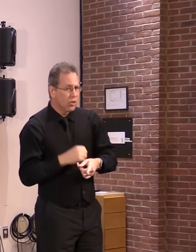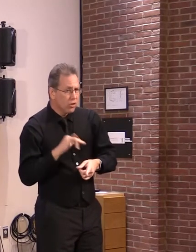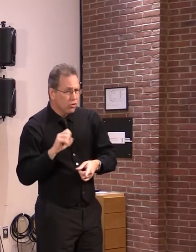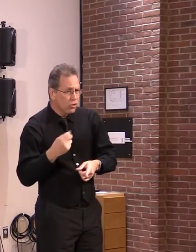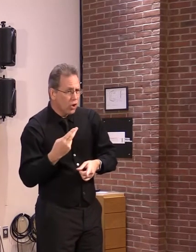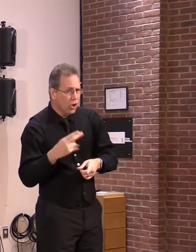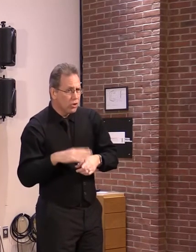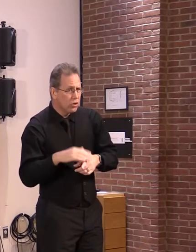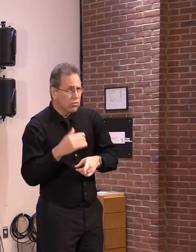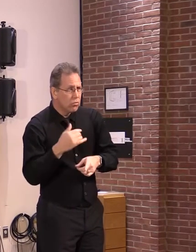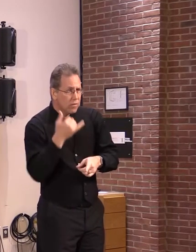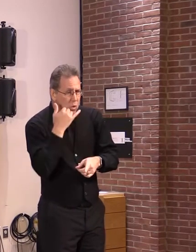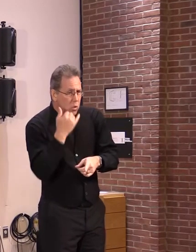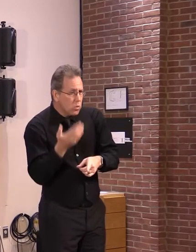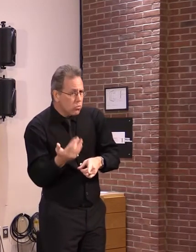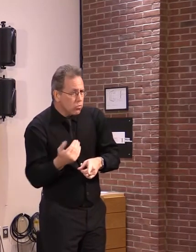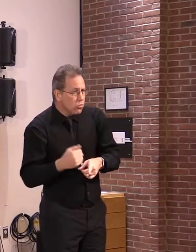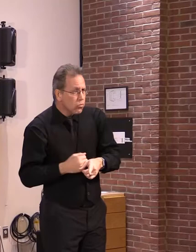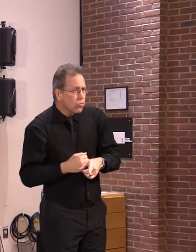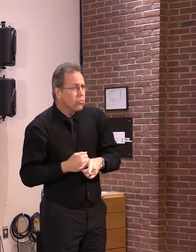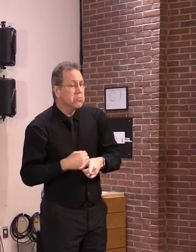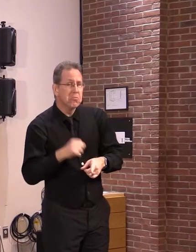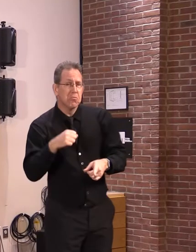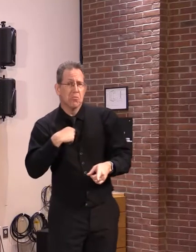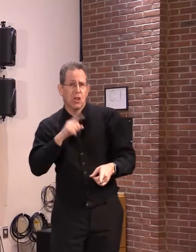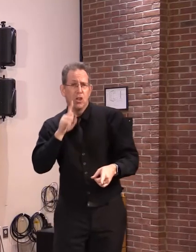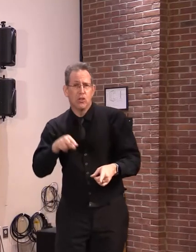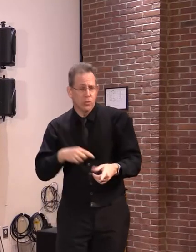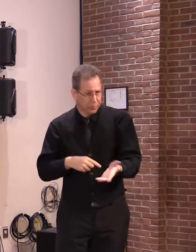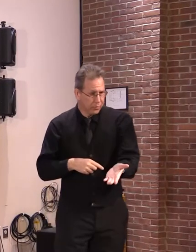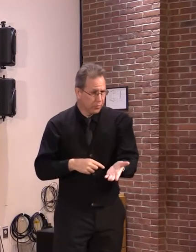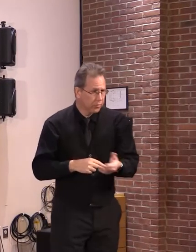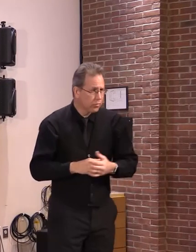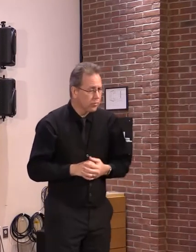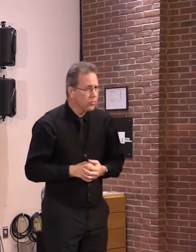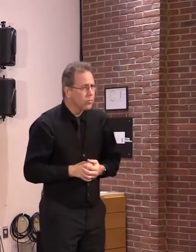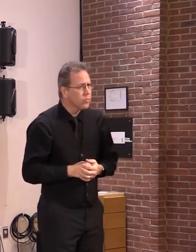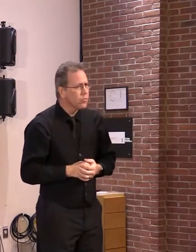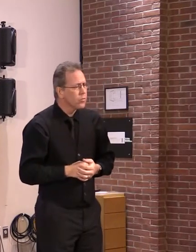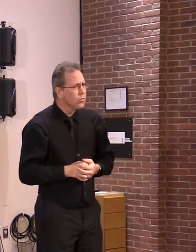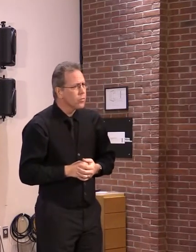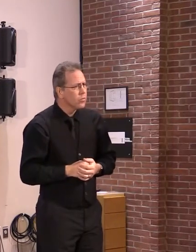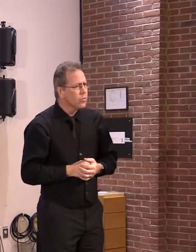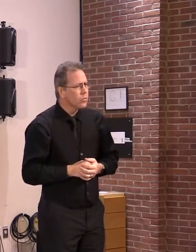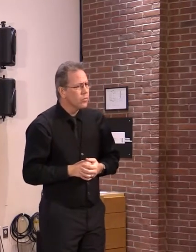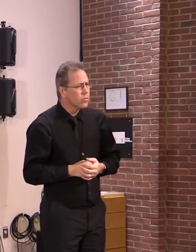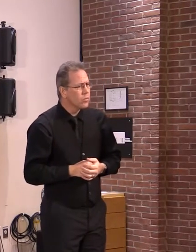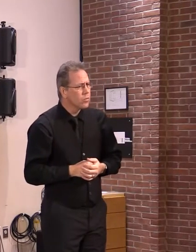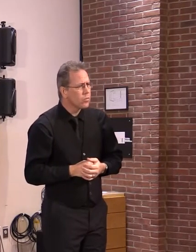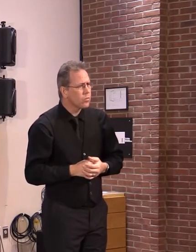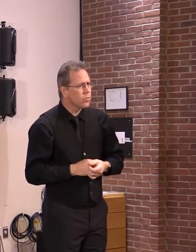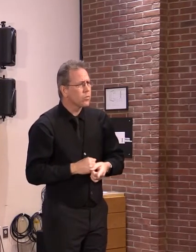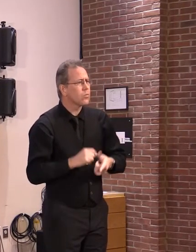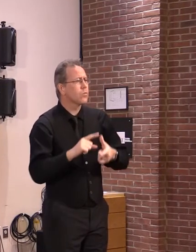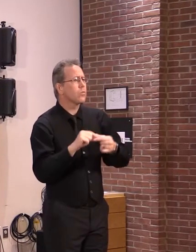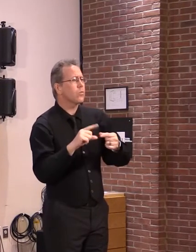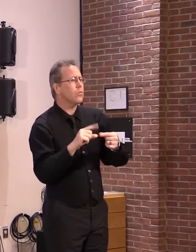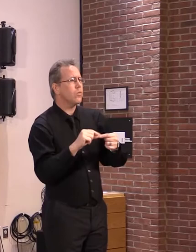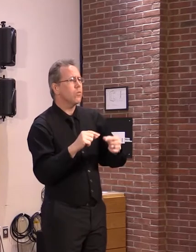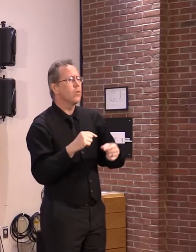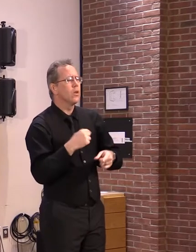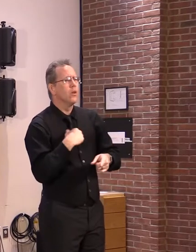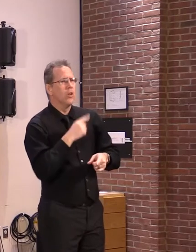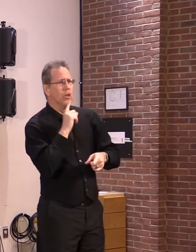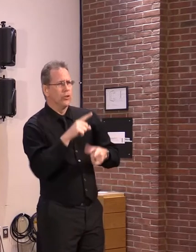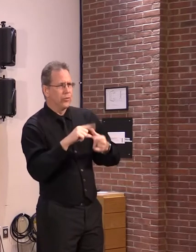Yes. Hi, Jim. Can you hear me? I can hear you, Josh. You know, we've had a number of